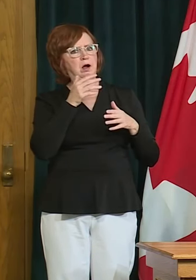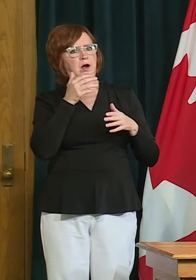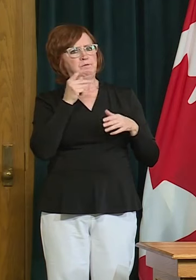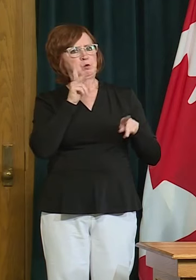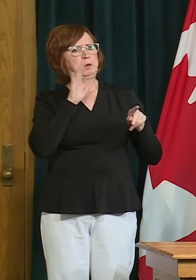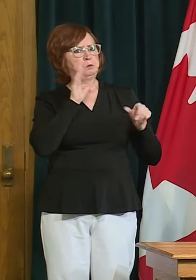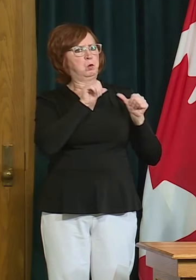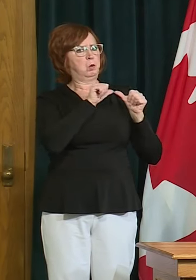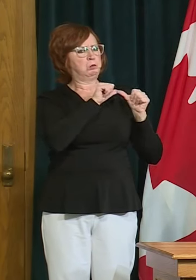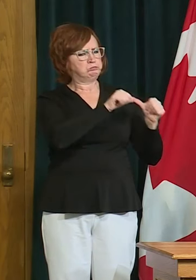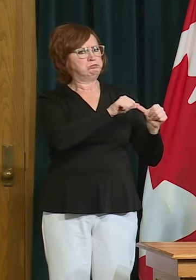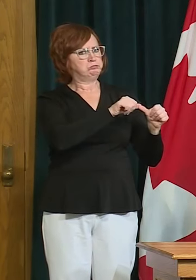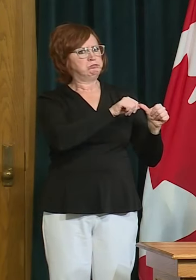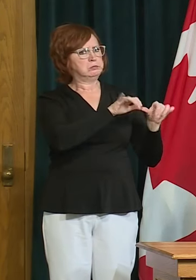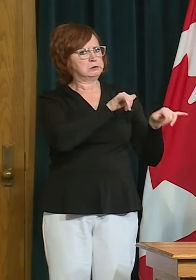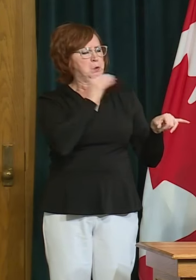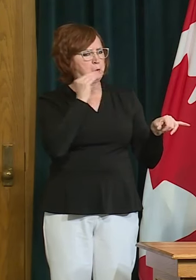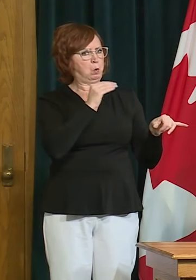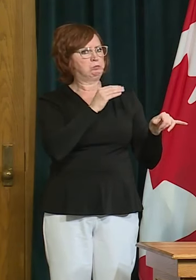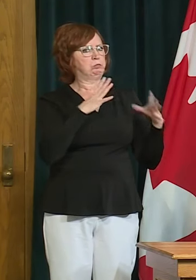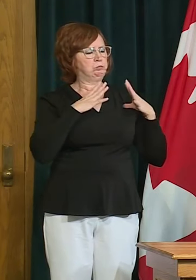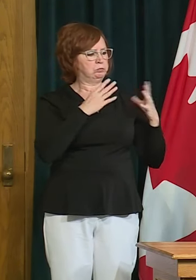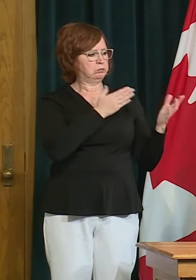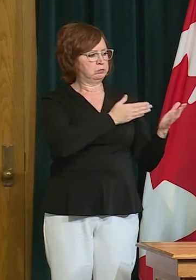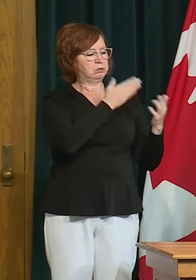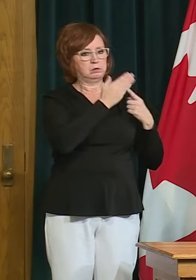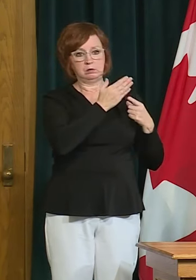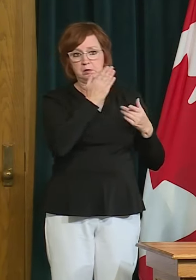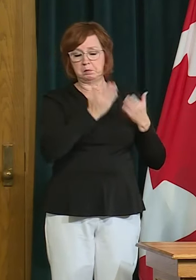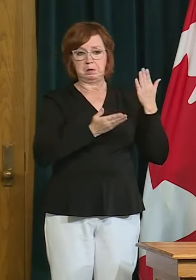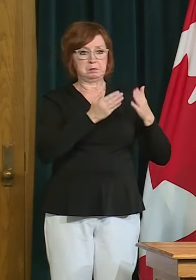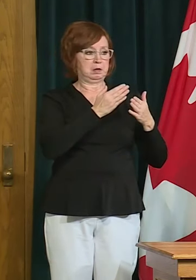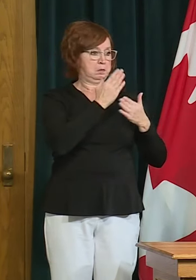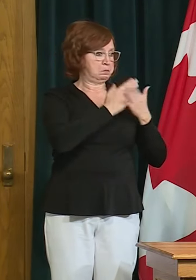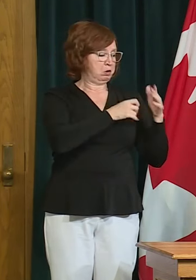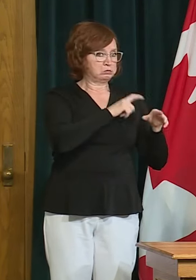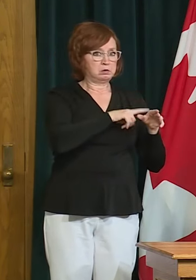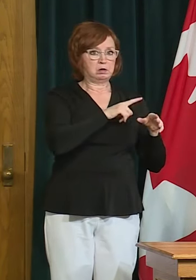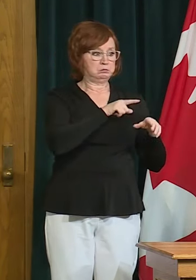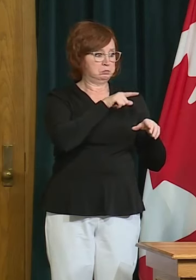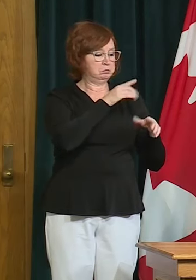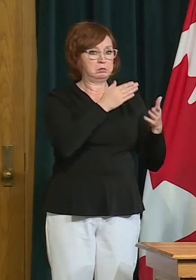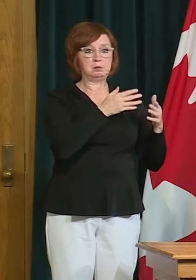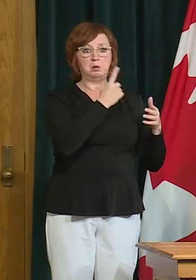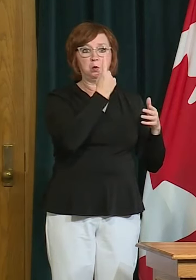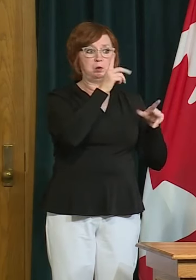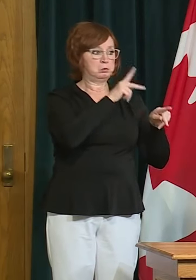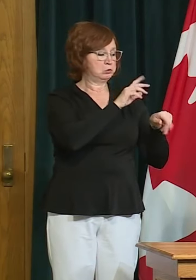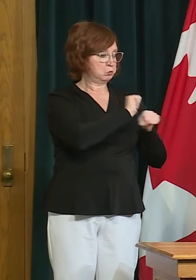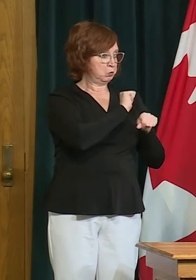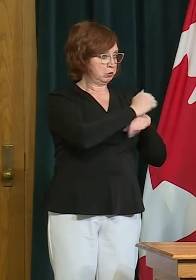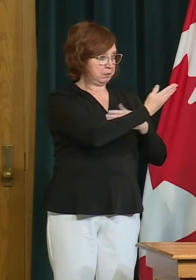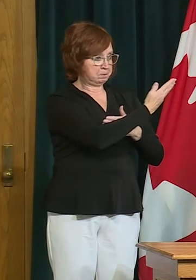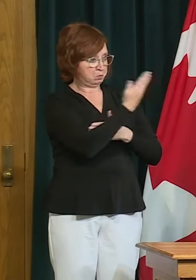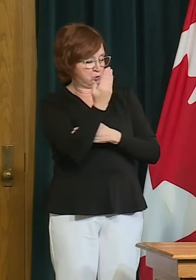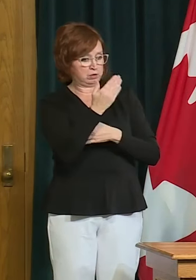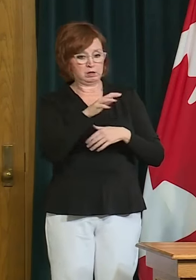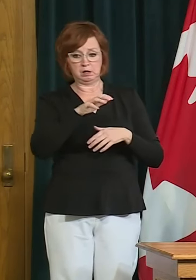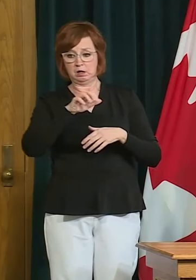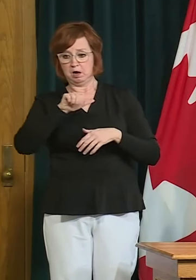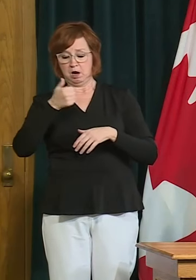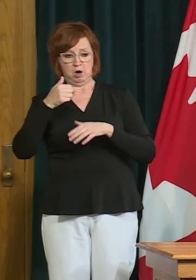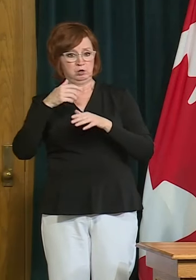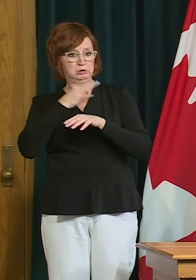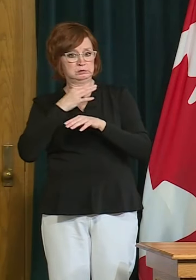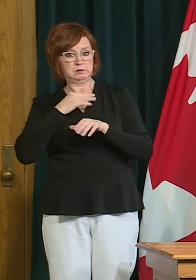as a full-time or come back to the office for a number of hours a day or possibly a day or two a week uh you know